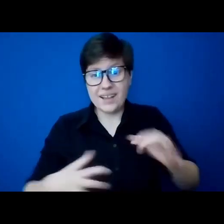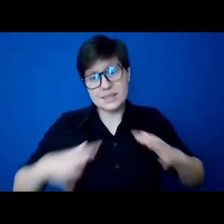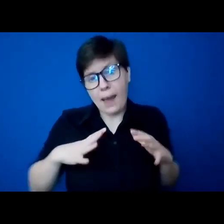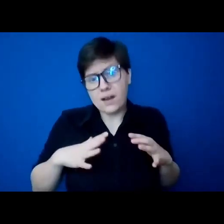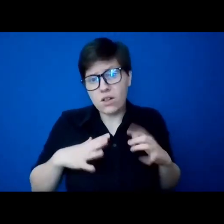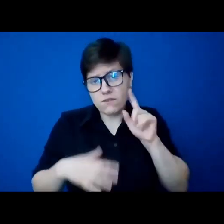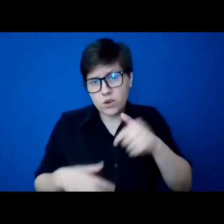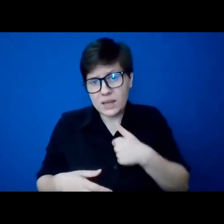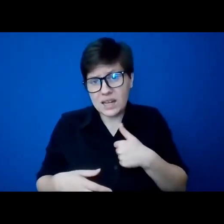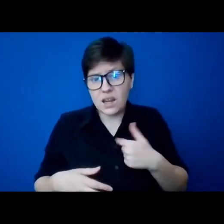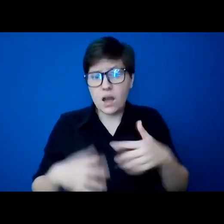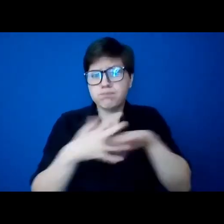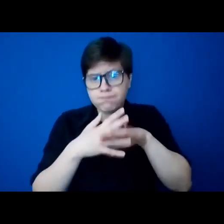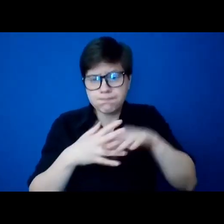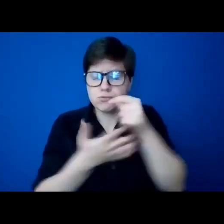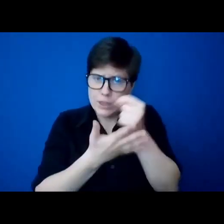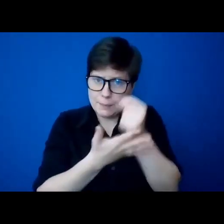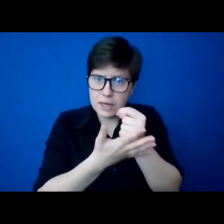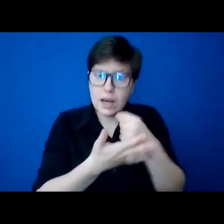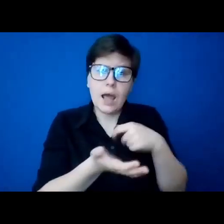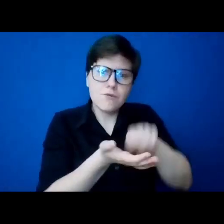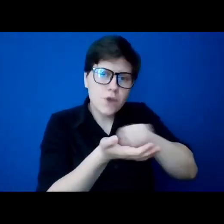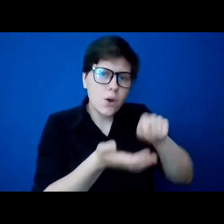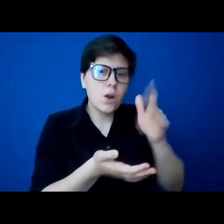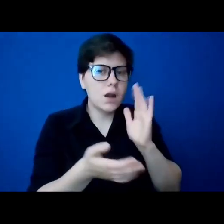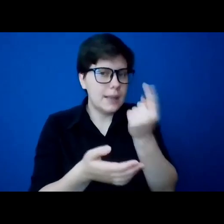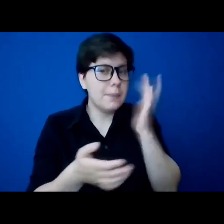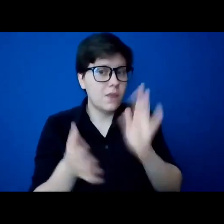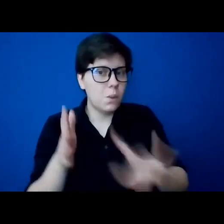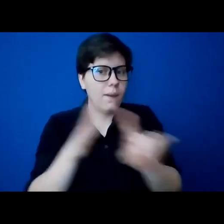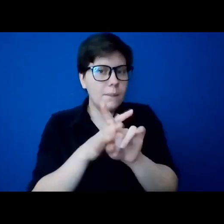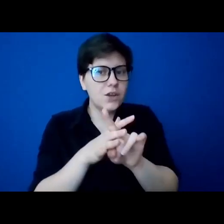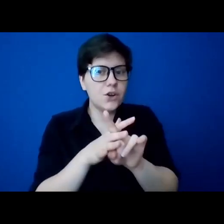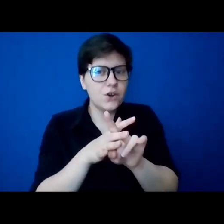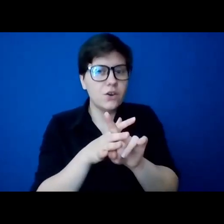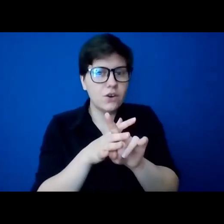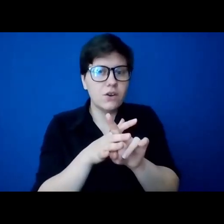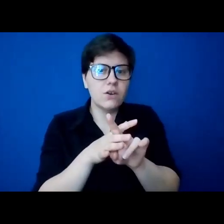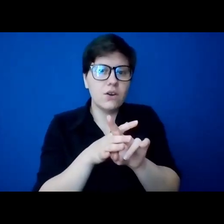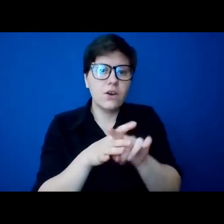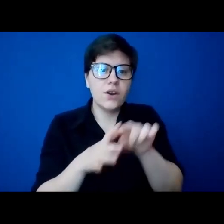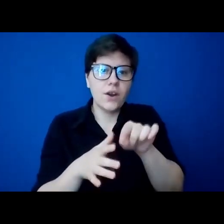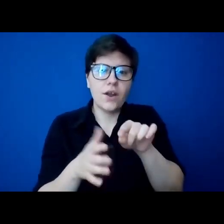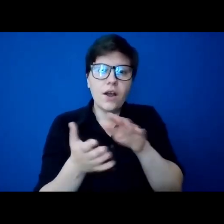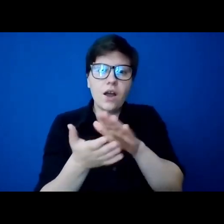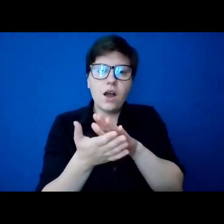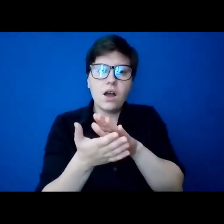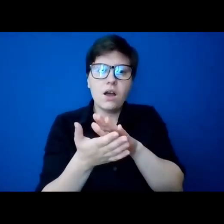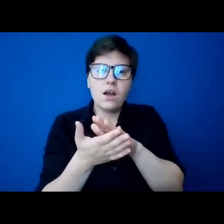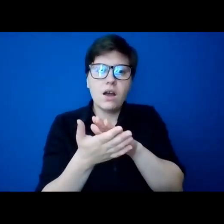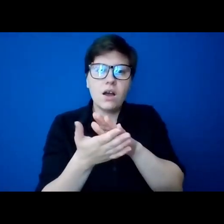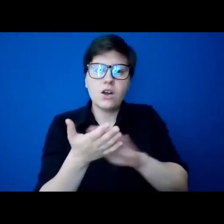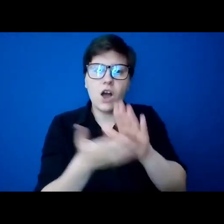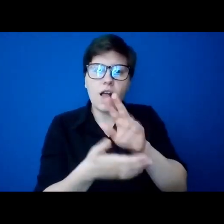ago that actually is going to appear in the Collegeville Give Us This